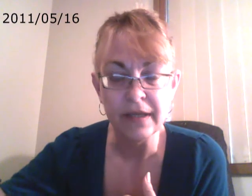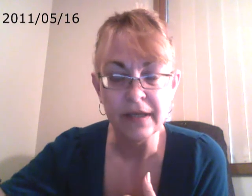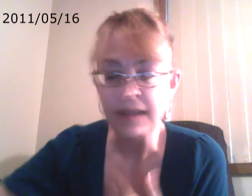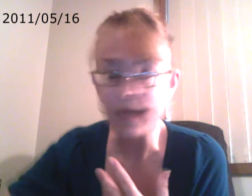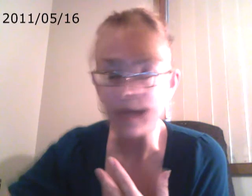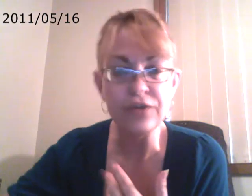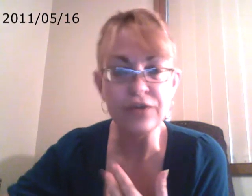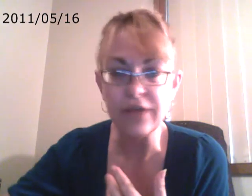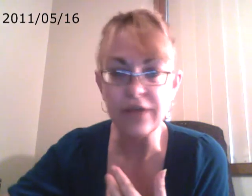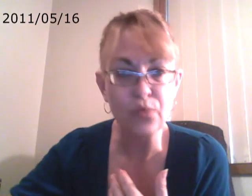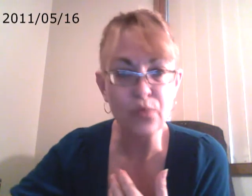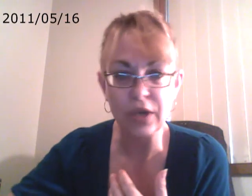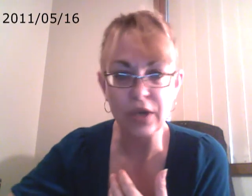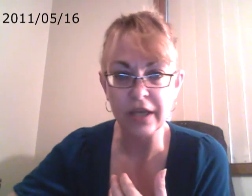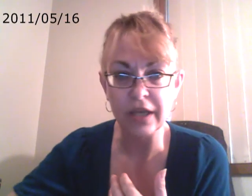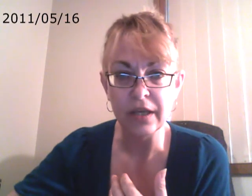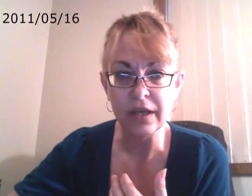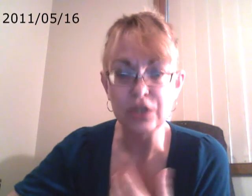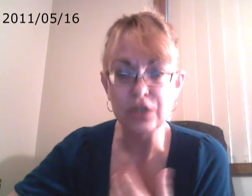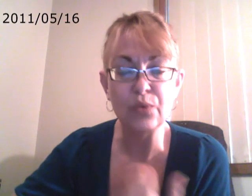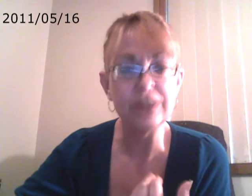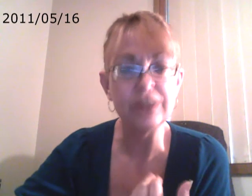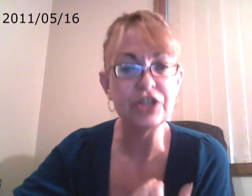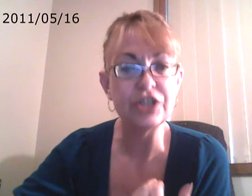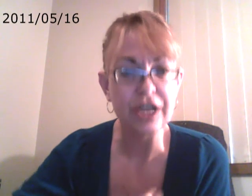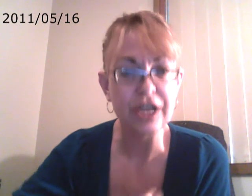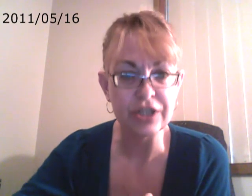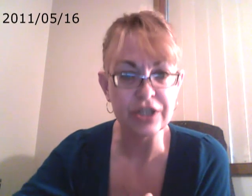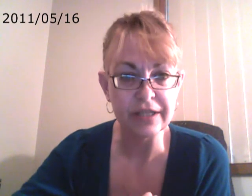then you're never working towards changing it.